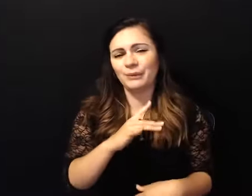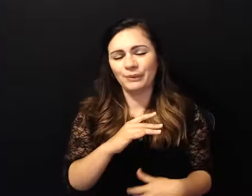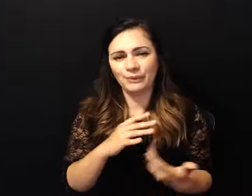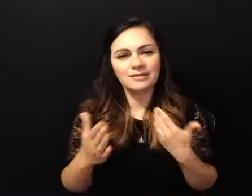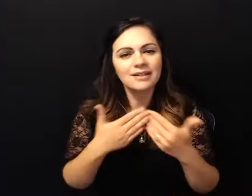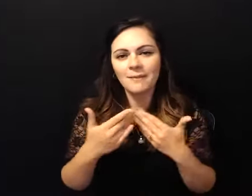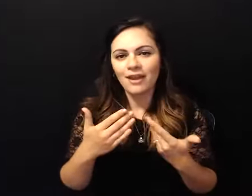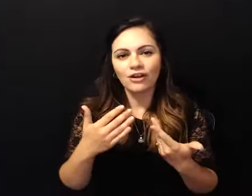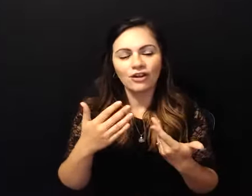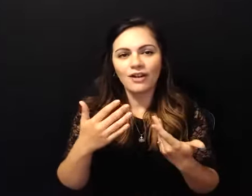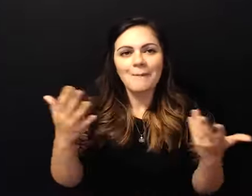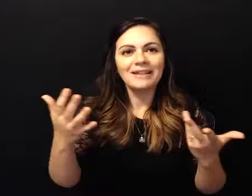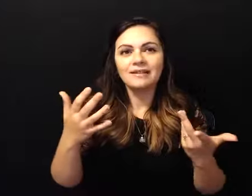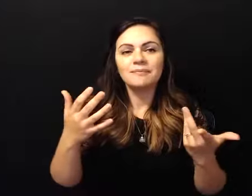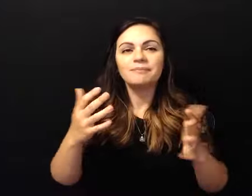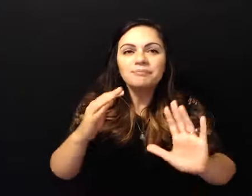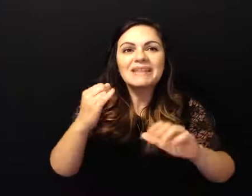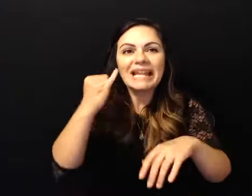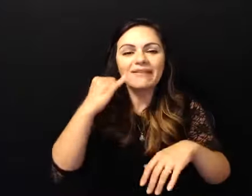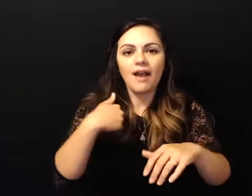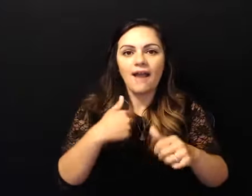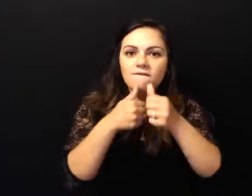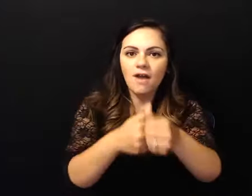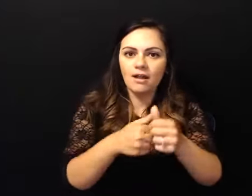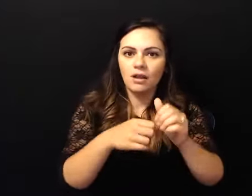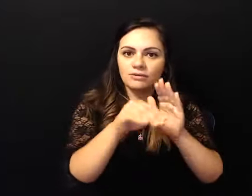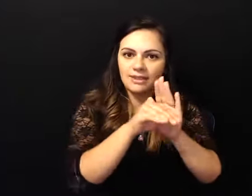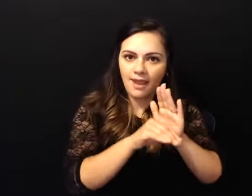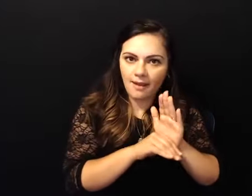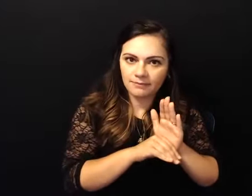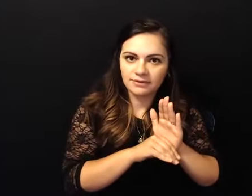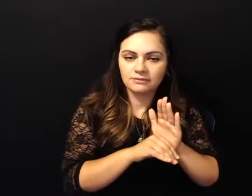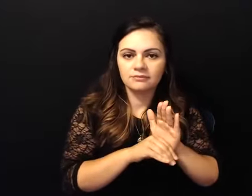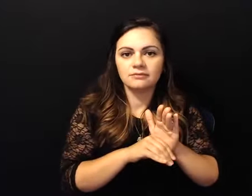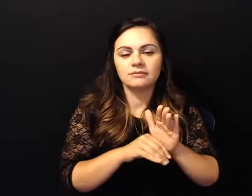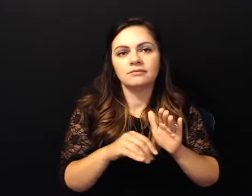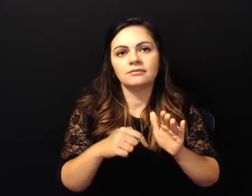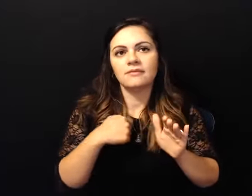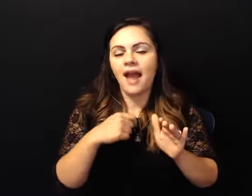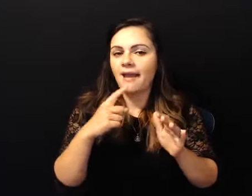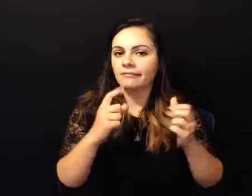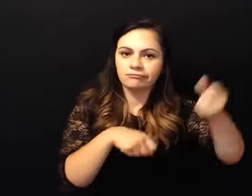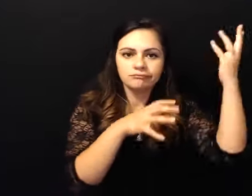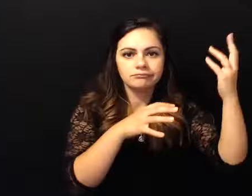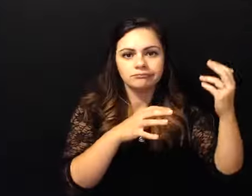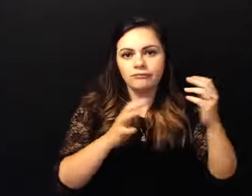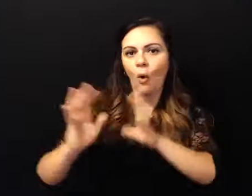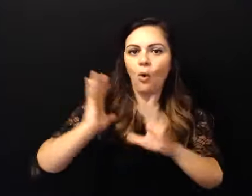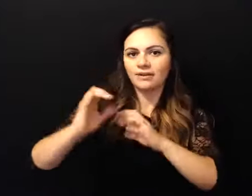if i put one foot in front of the other and i don't let old ideas hold me back and i don't you know let those old ideas hold me